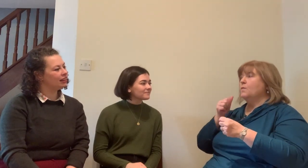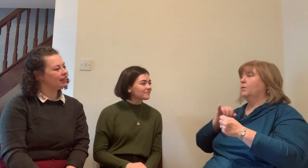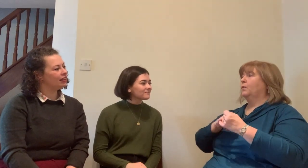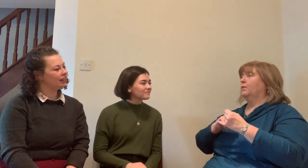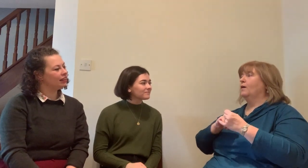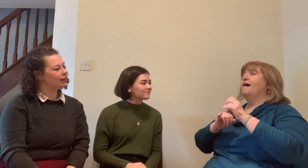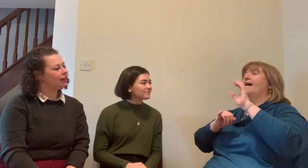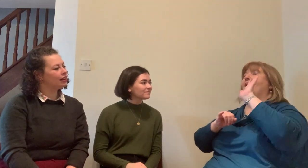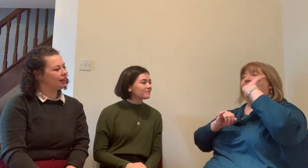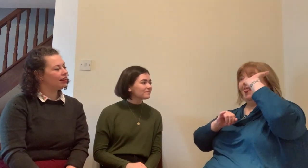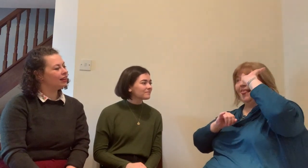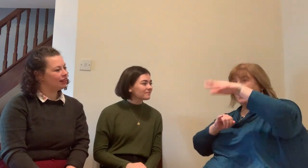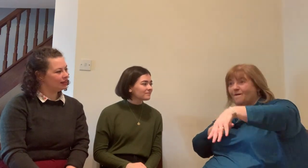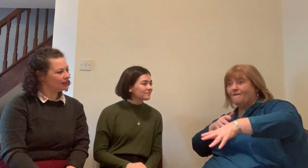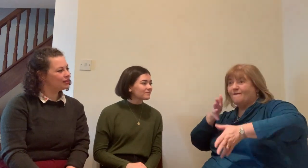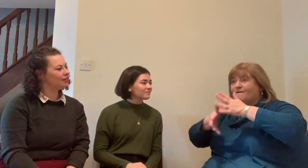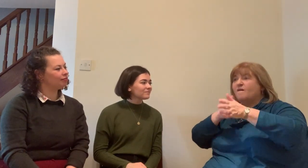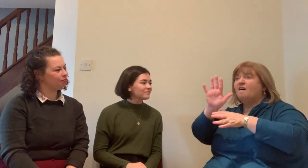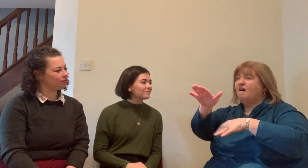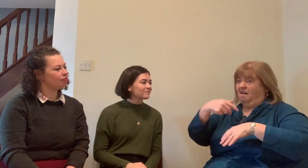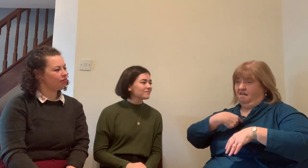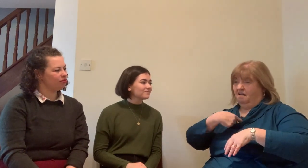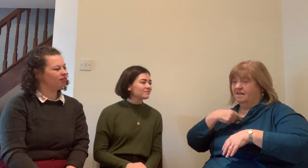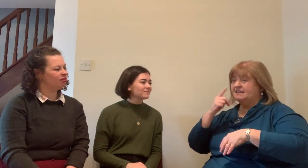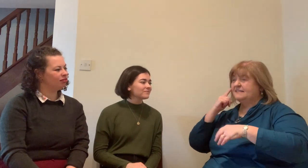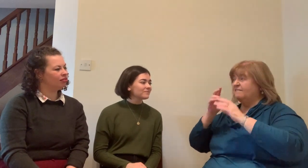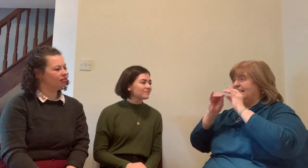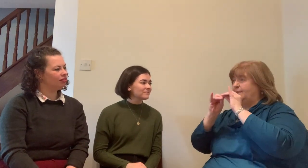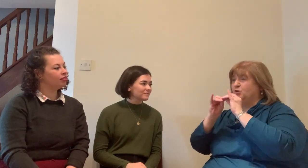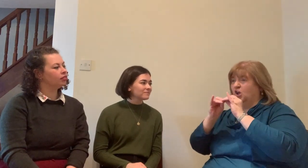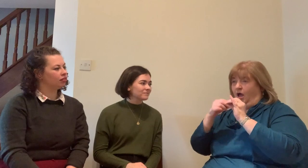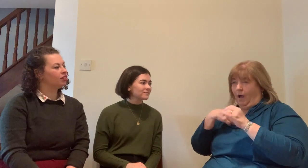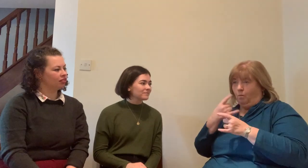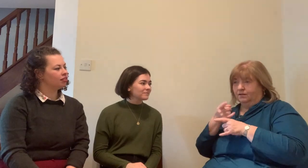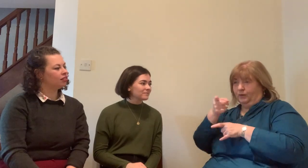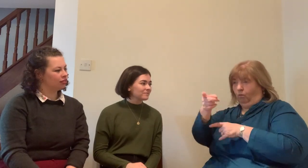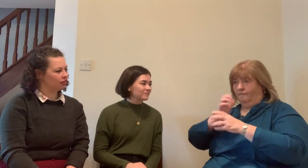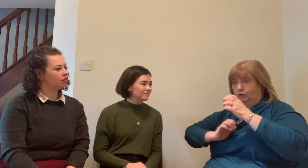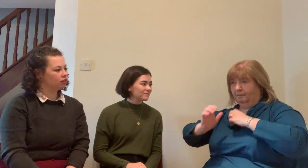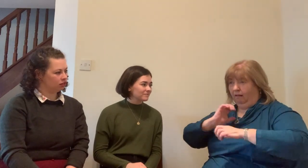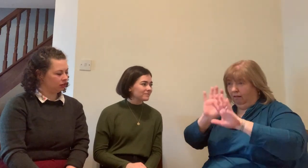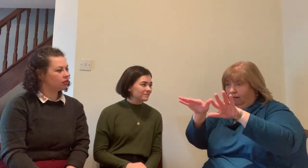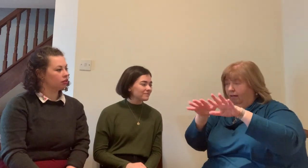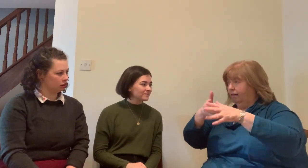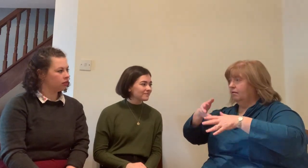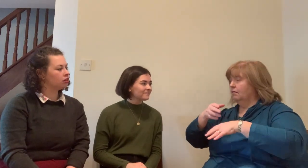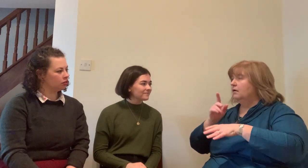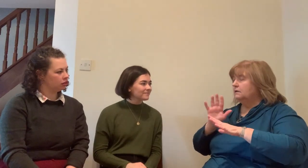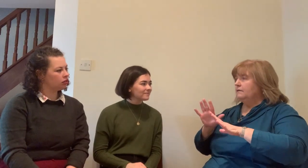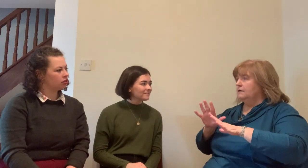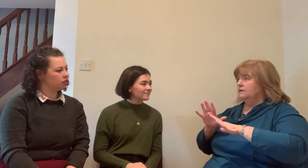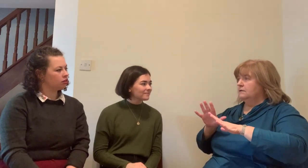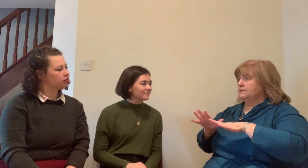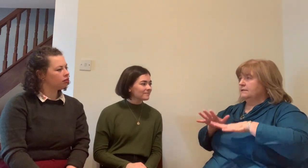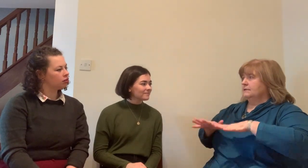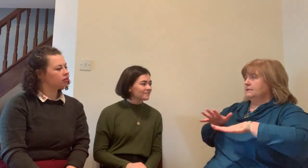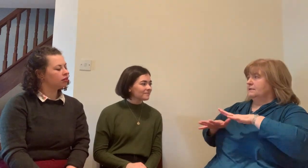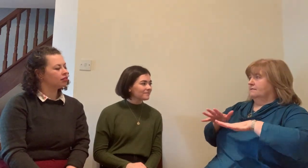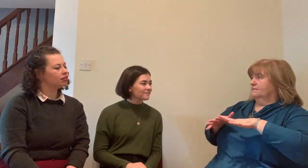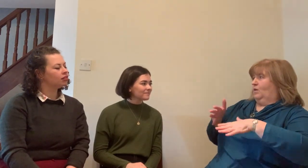keep it's fascinating how that difference is there yes but I do want to go back to something that you just mentioned there previously